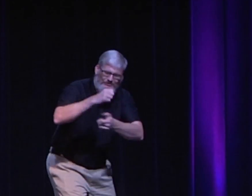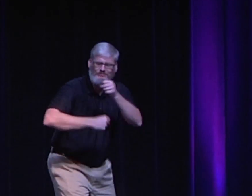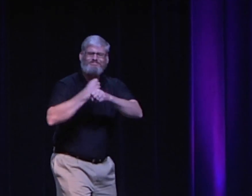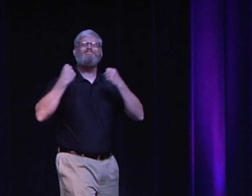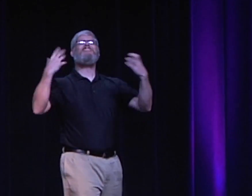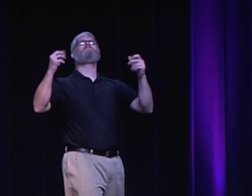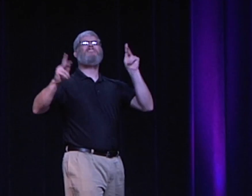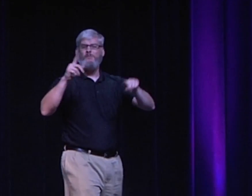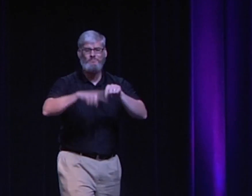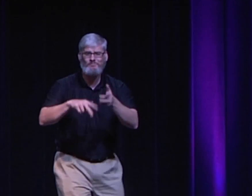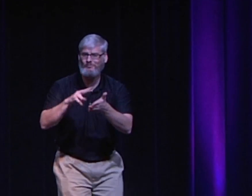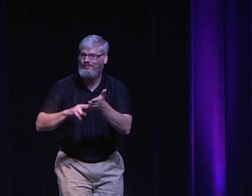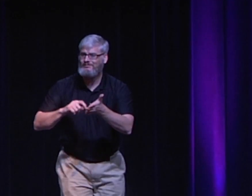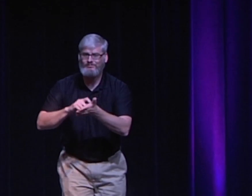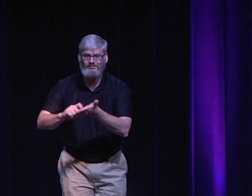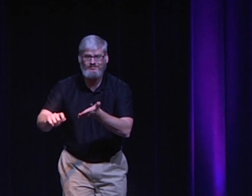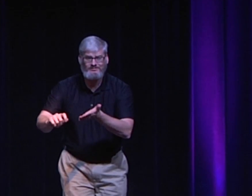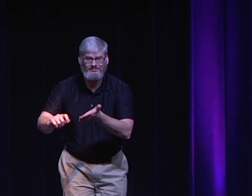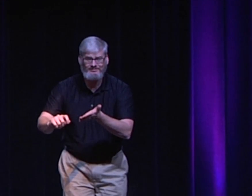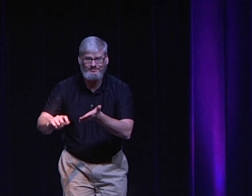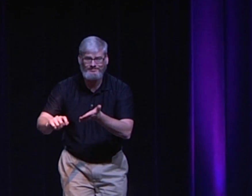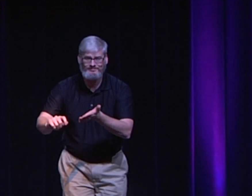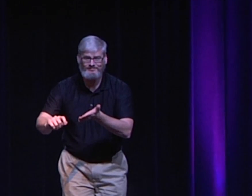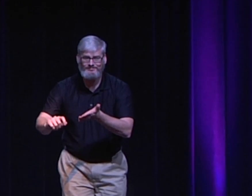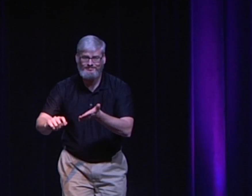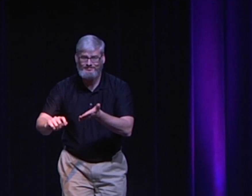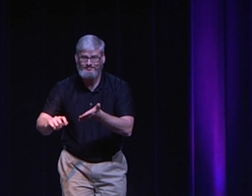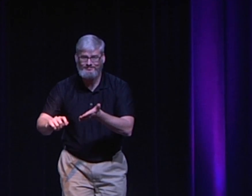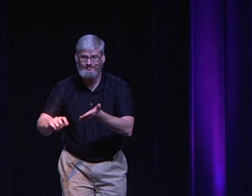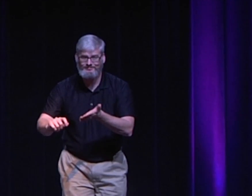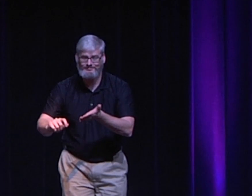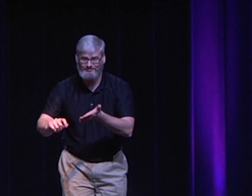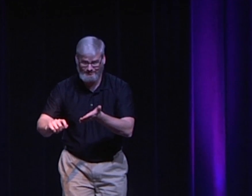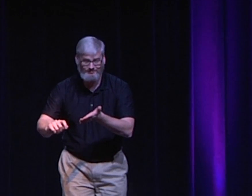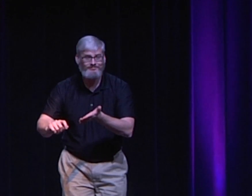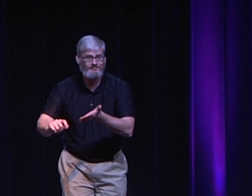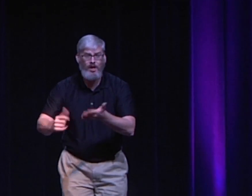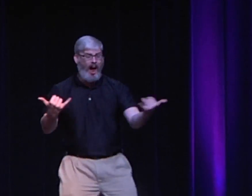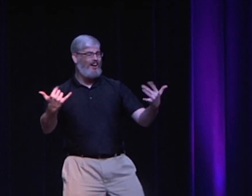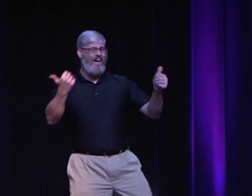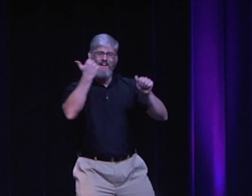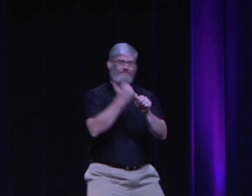and it sparked a change in society. For a long time,